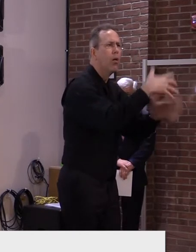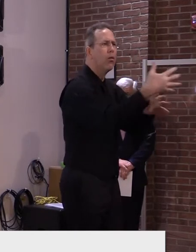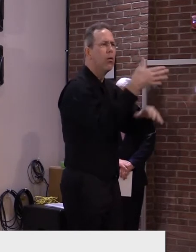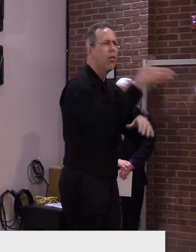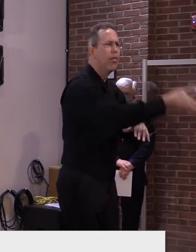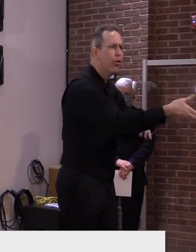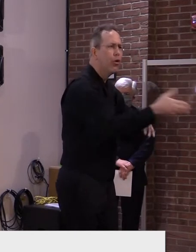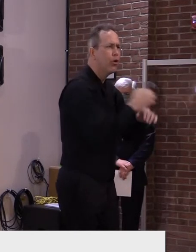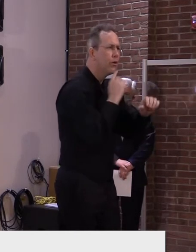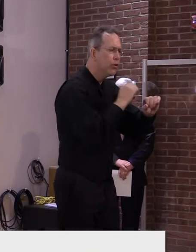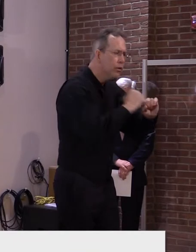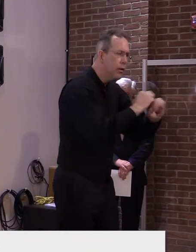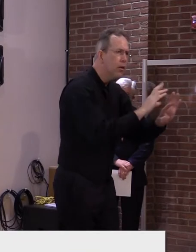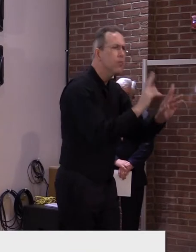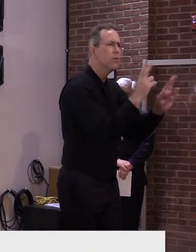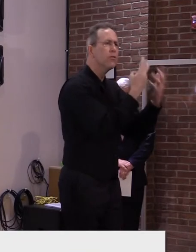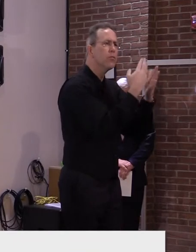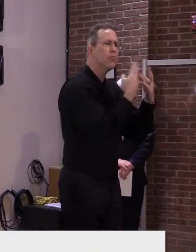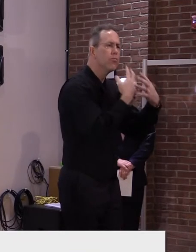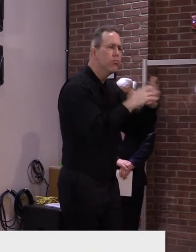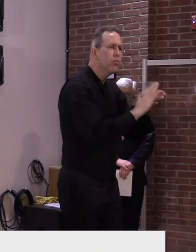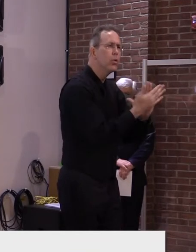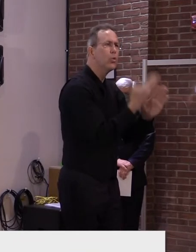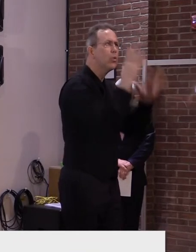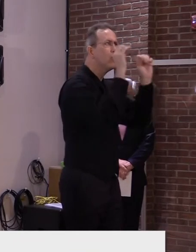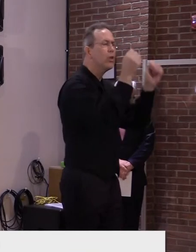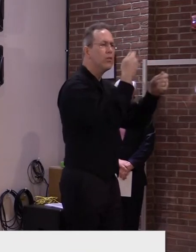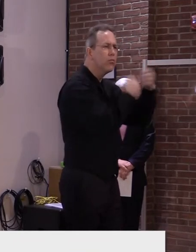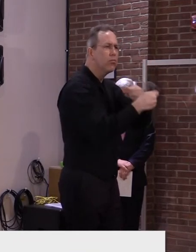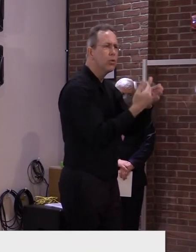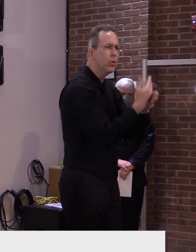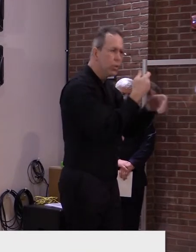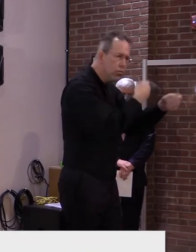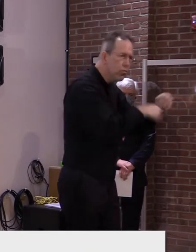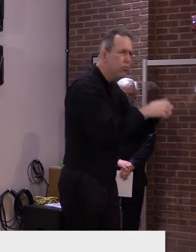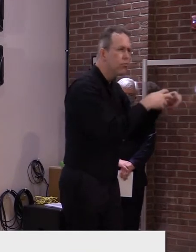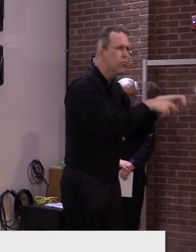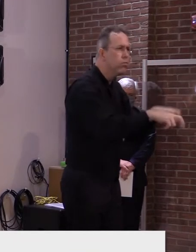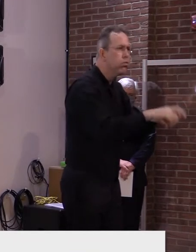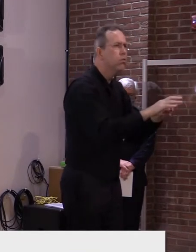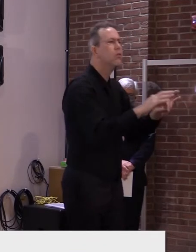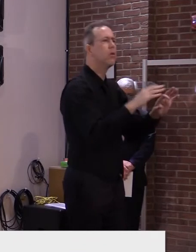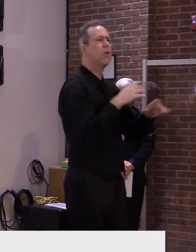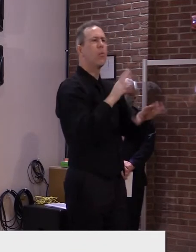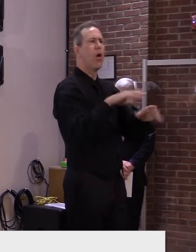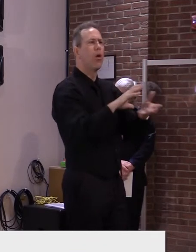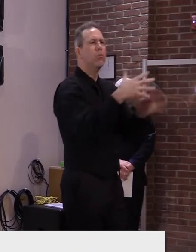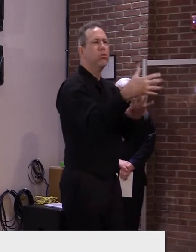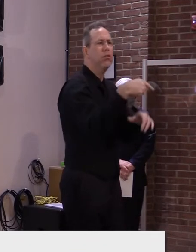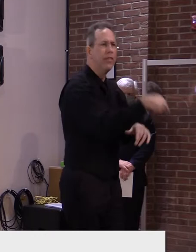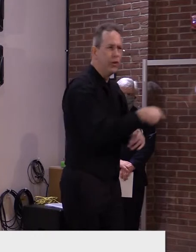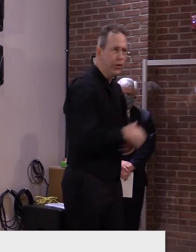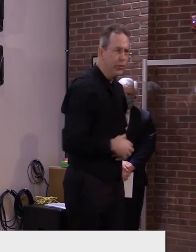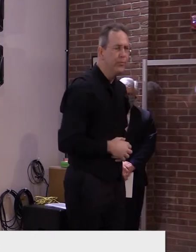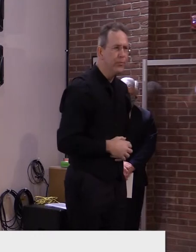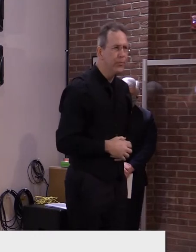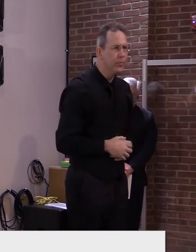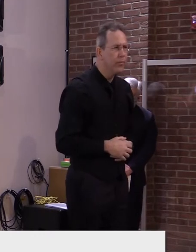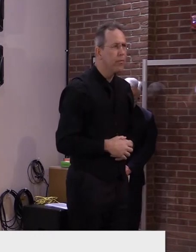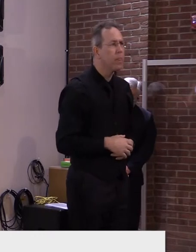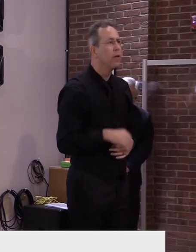following the violent insurrection at our Capitol. We were asked to extend the mission because of their performance and